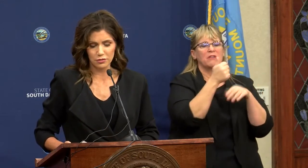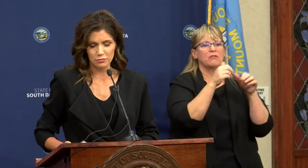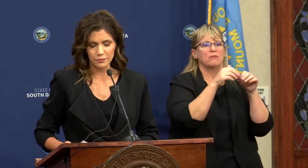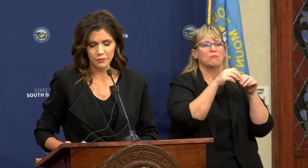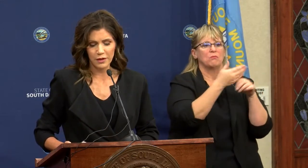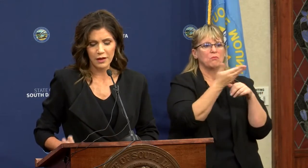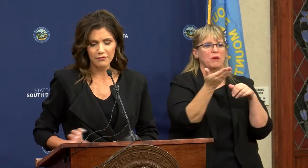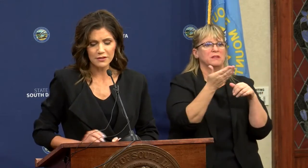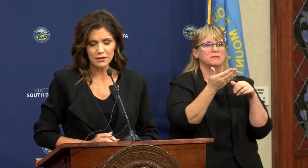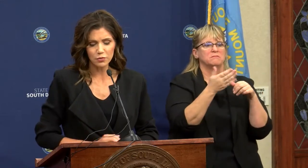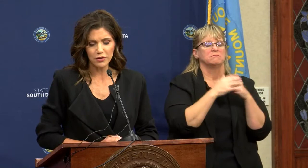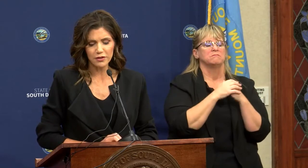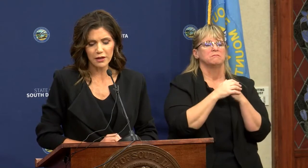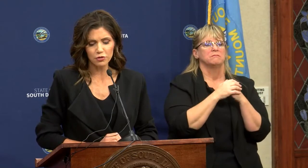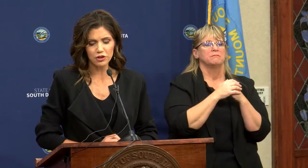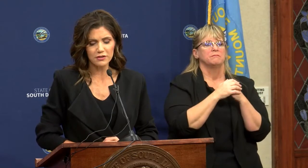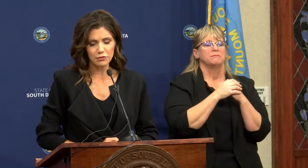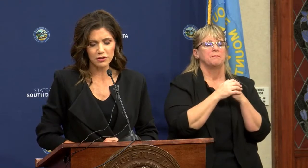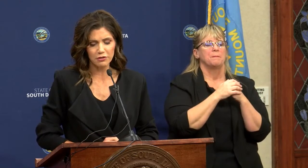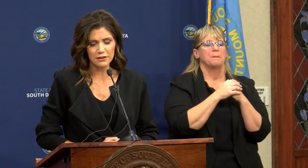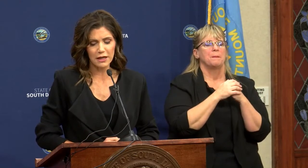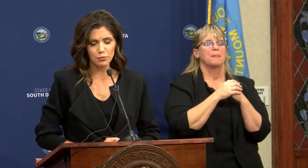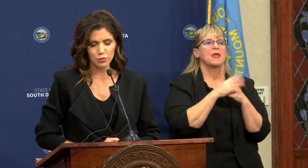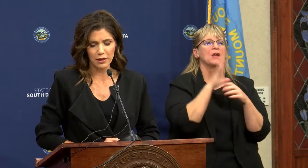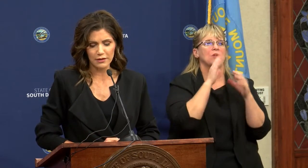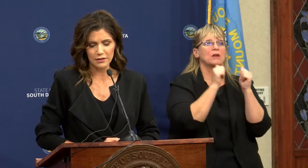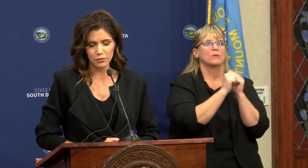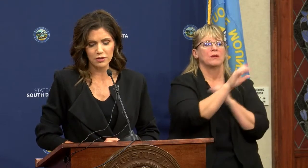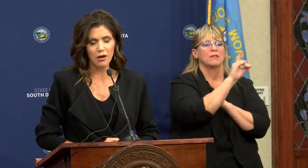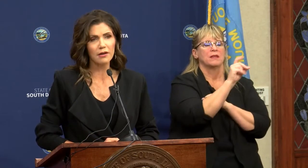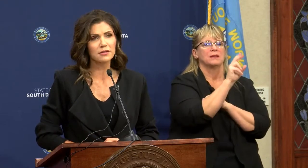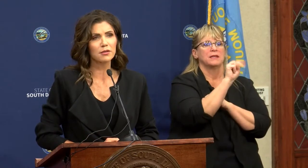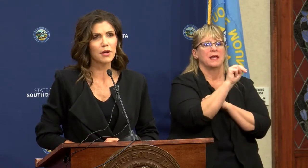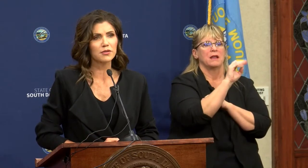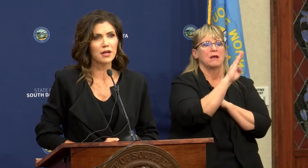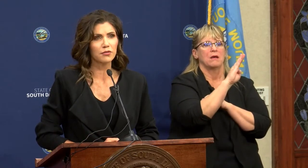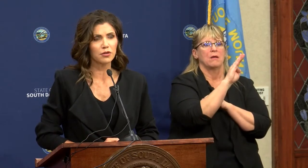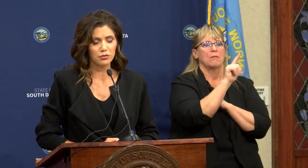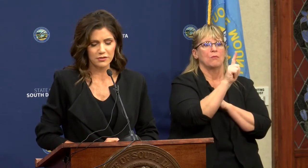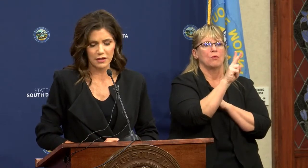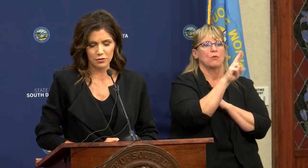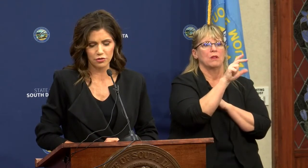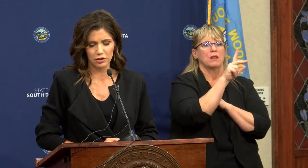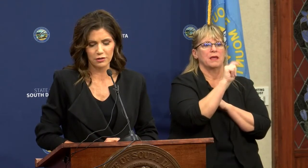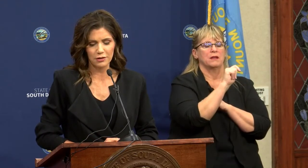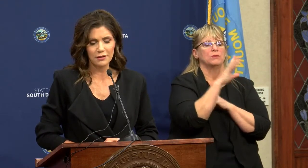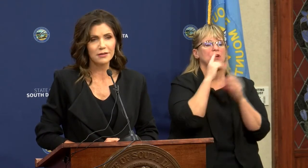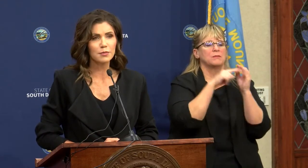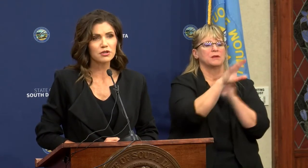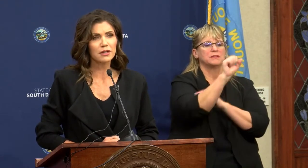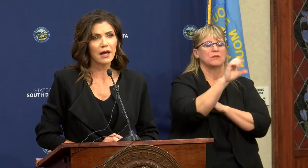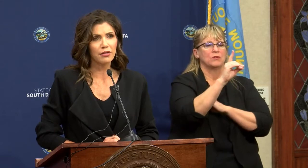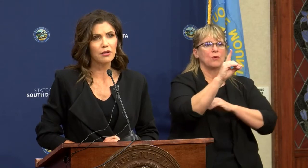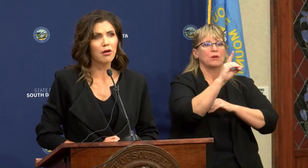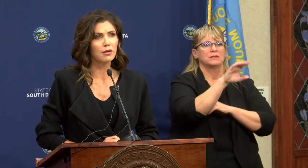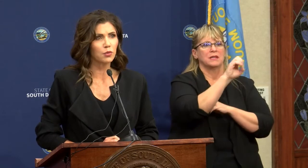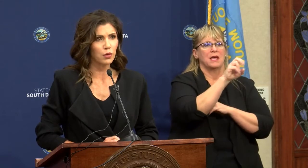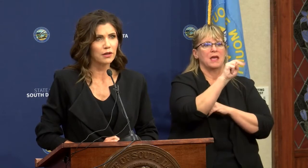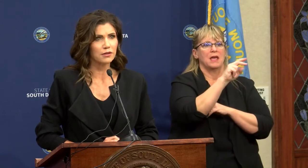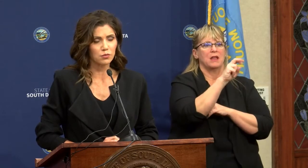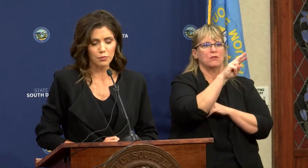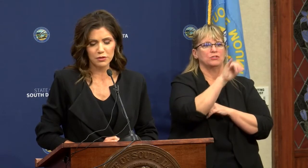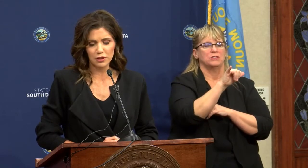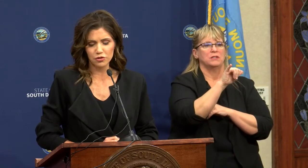Stay tuned. I visited with Energy Secretary Dan Brulette and we talked about South Dakota's energy, especially ethanol